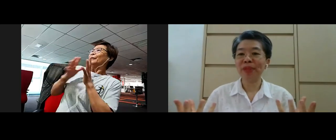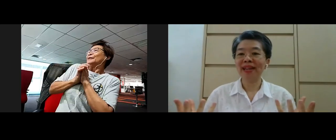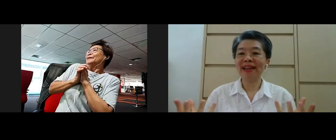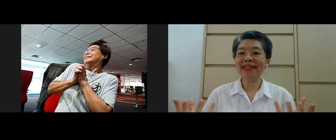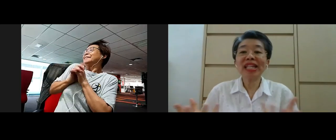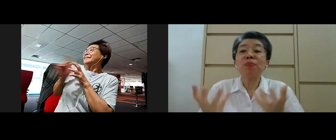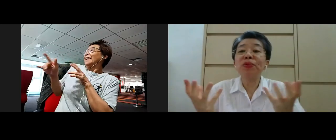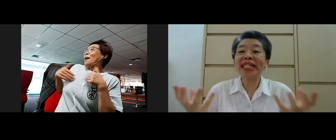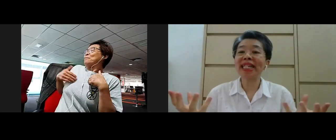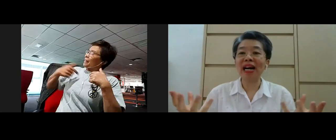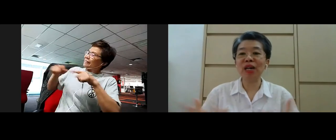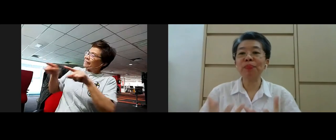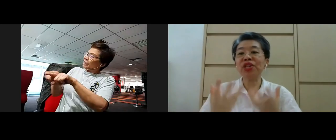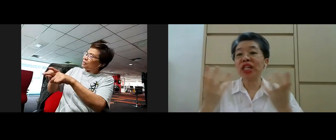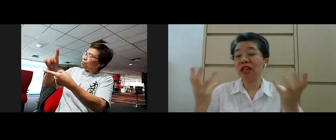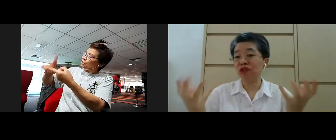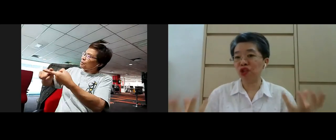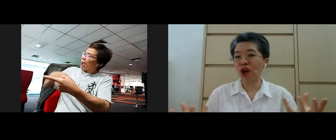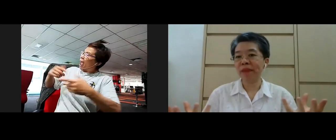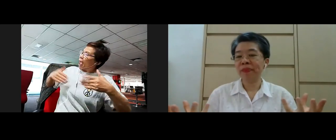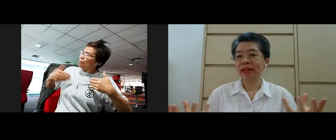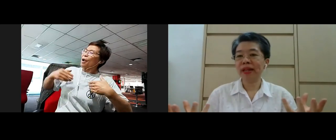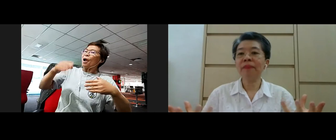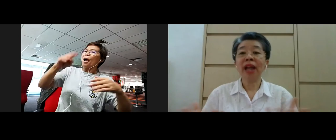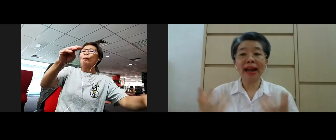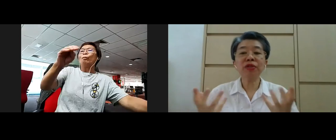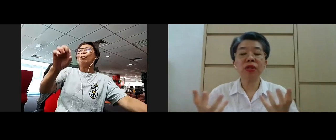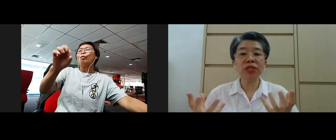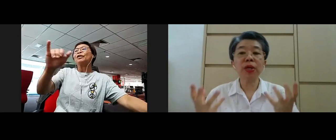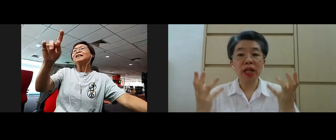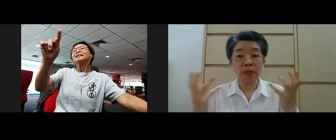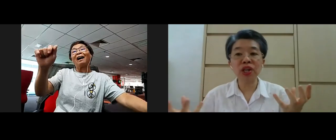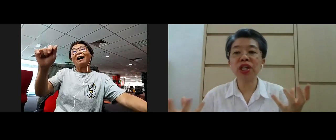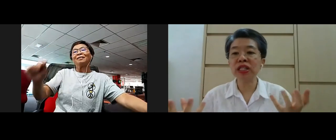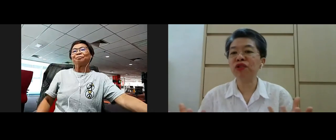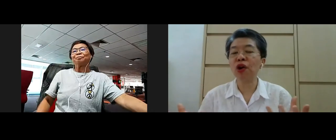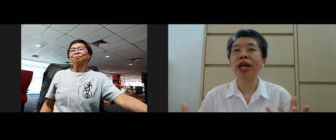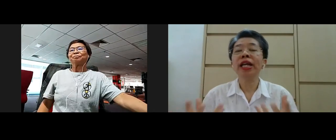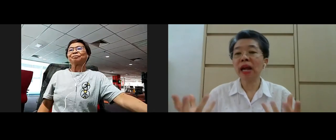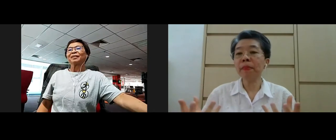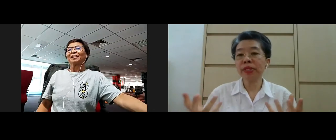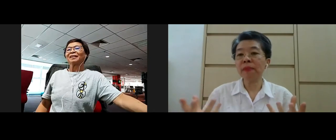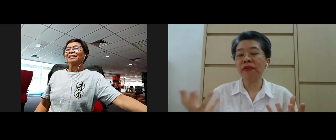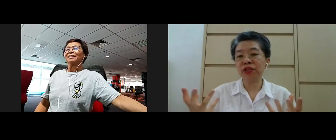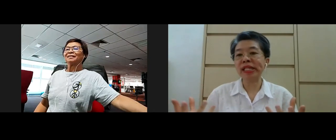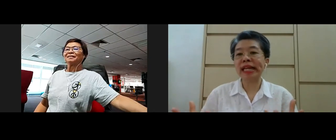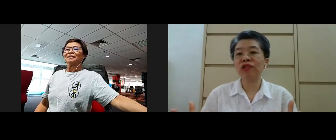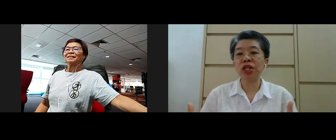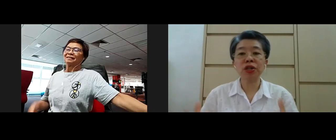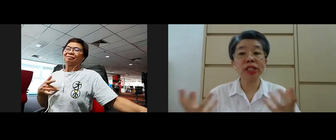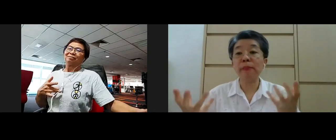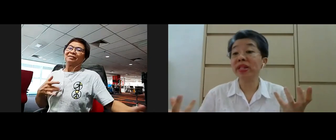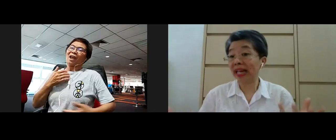with them yeah that's modita appreciative joy yeah I like to use the word appreciative joy some some of the